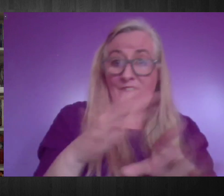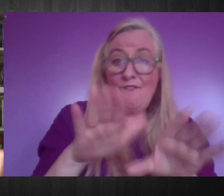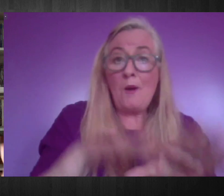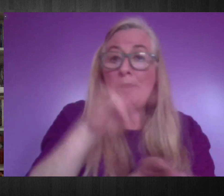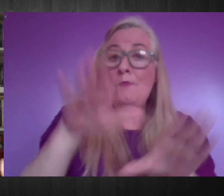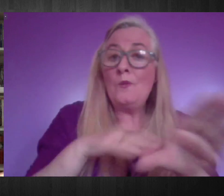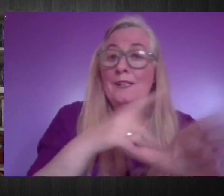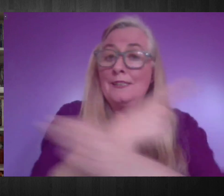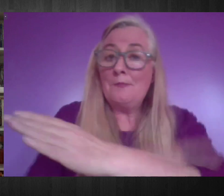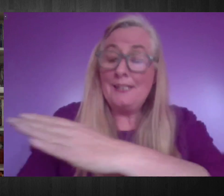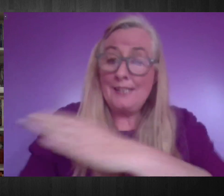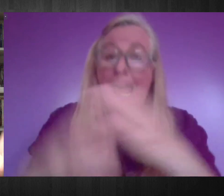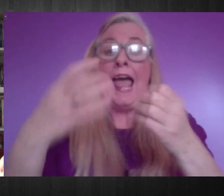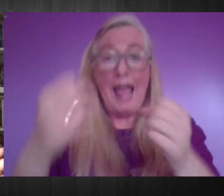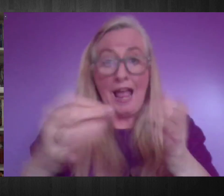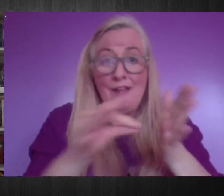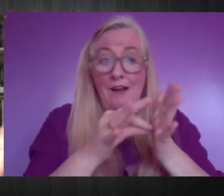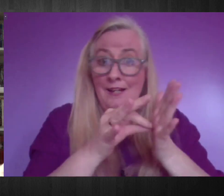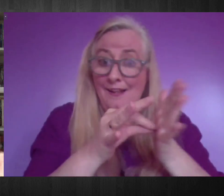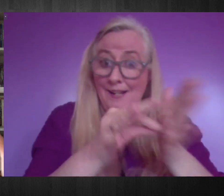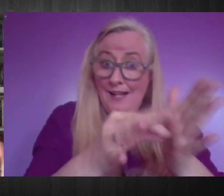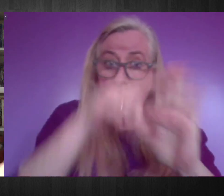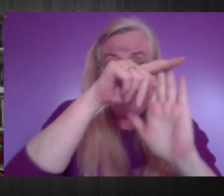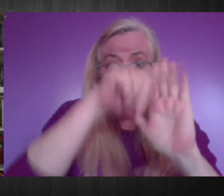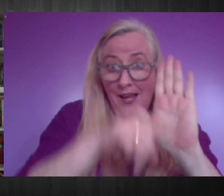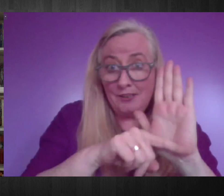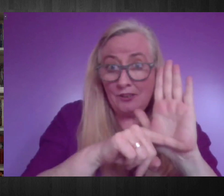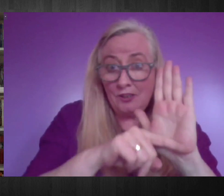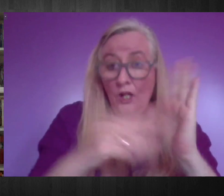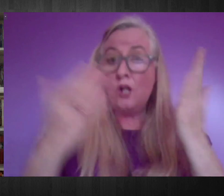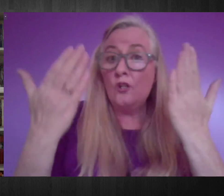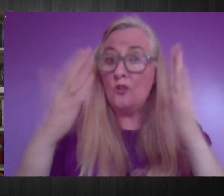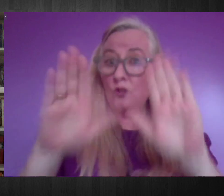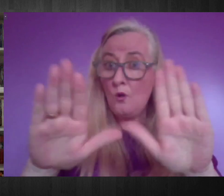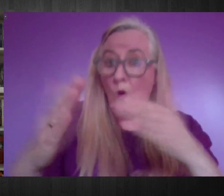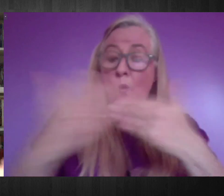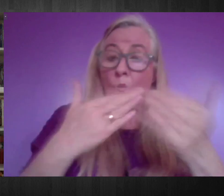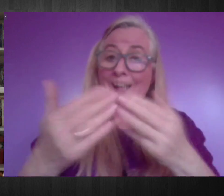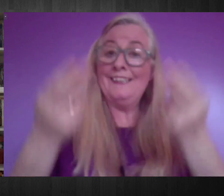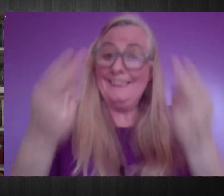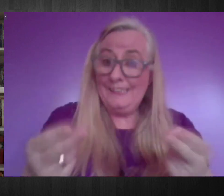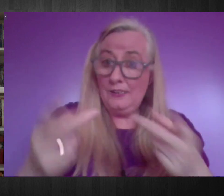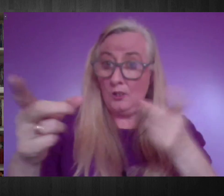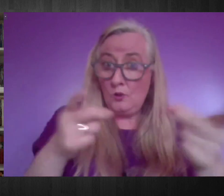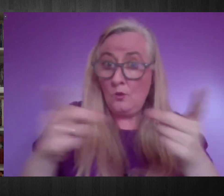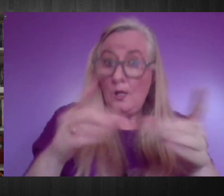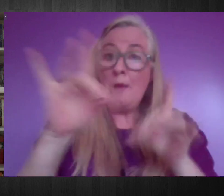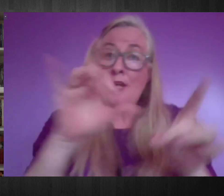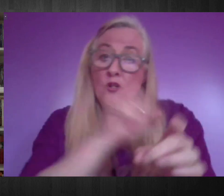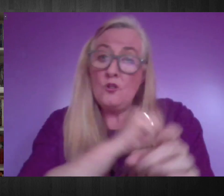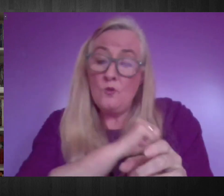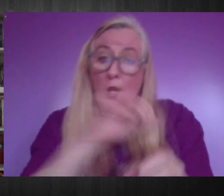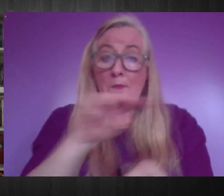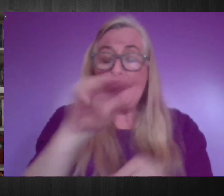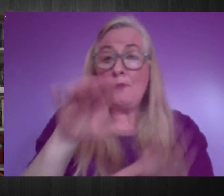There were some guidelines issue on social protection and what are the measures that are needed to make sure that persons with disabilities are included.